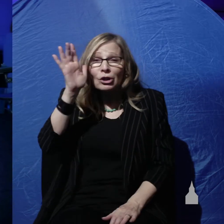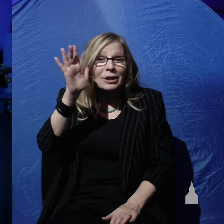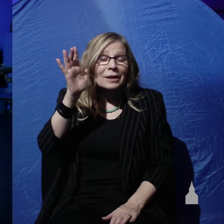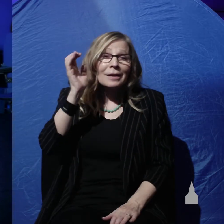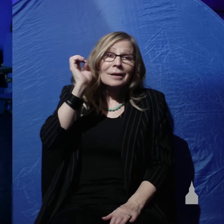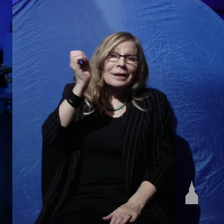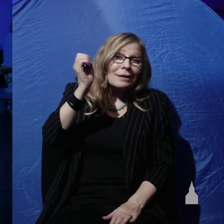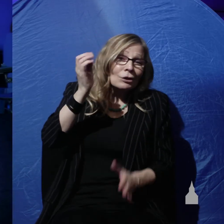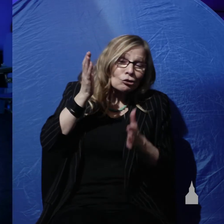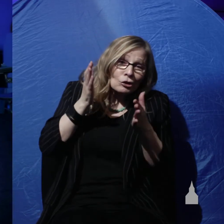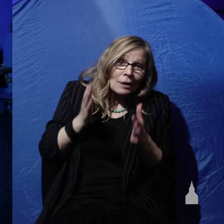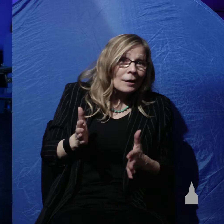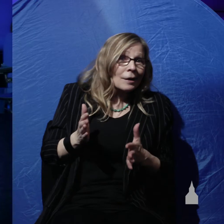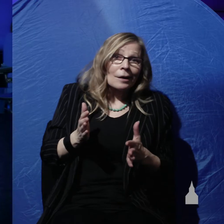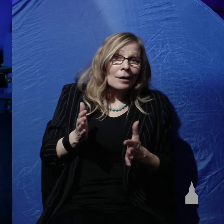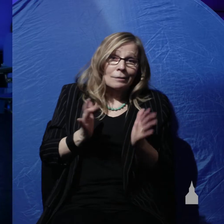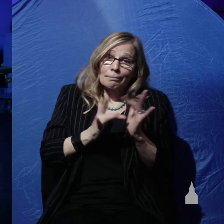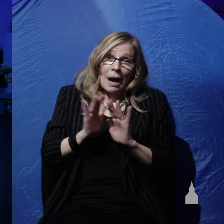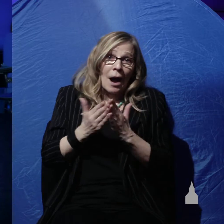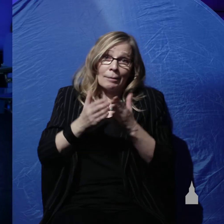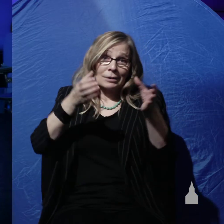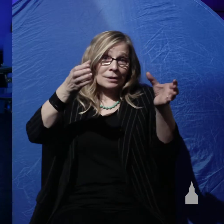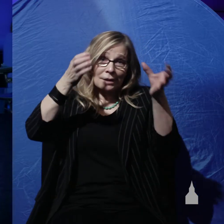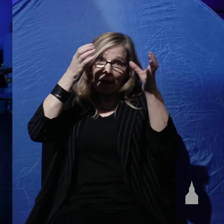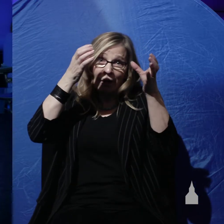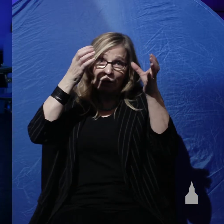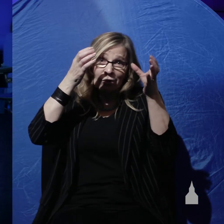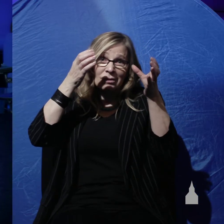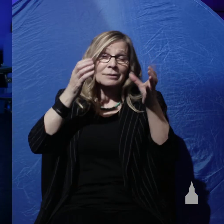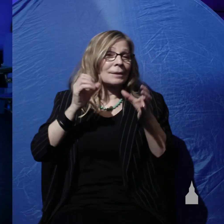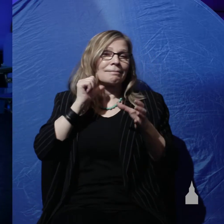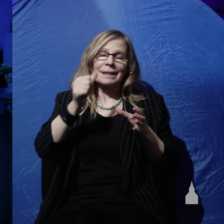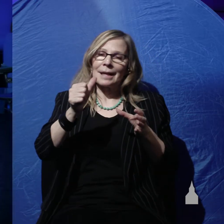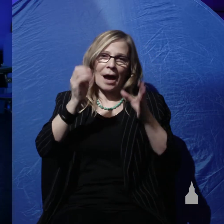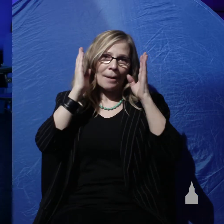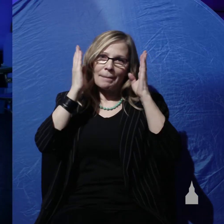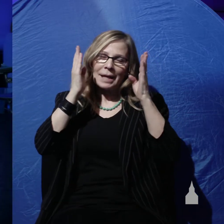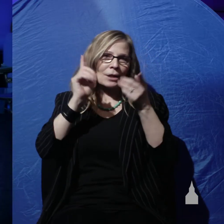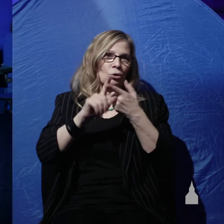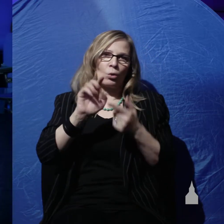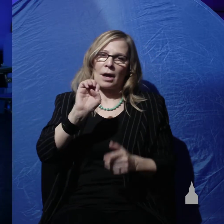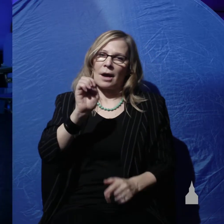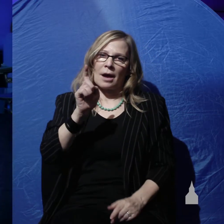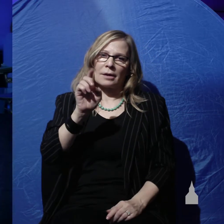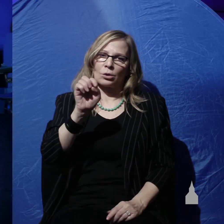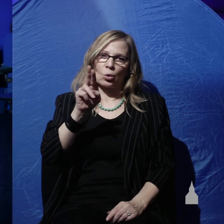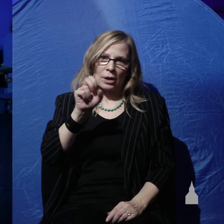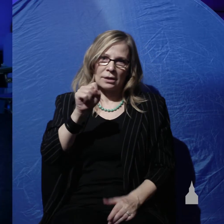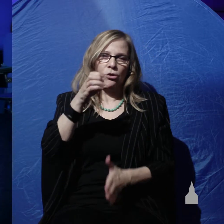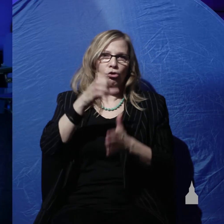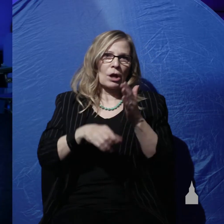Bible scholars haven't paid attention to Exodus 20, 11. It's a critical verse.